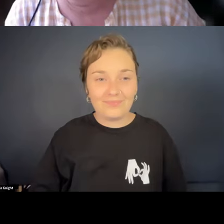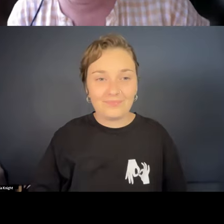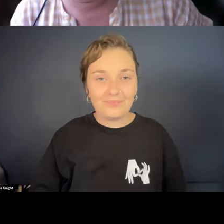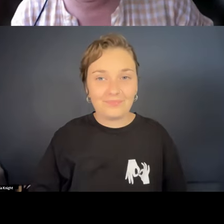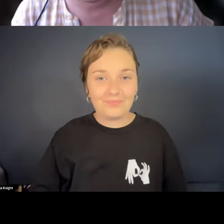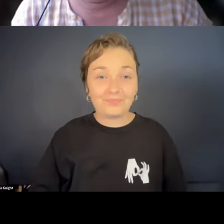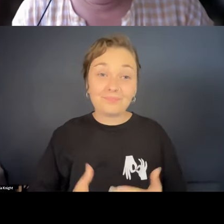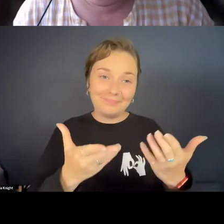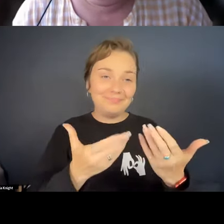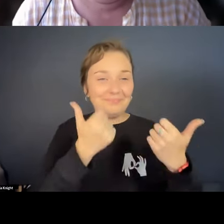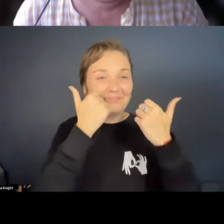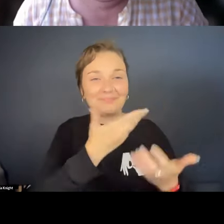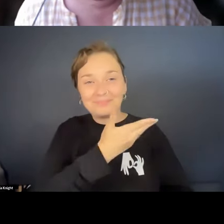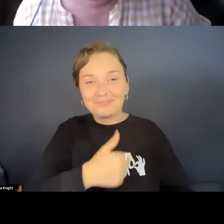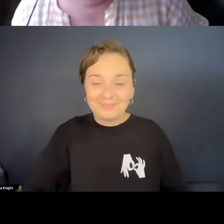There you go.